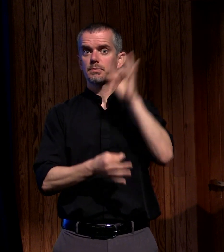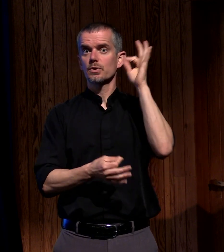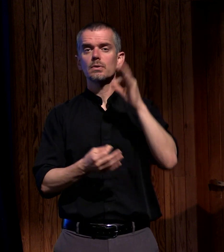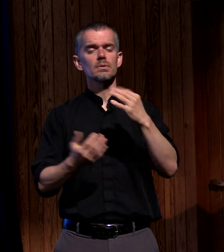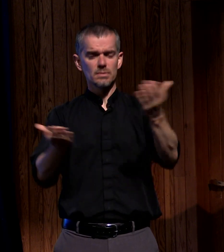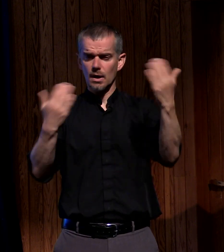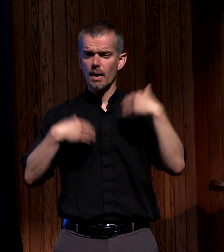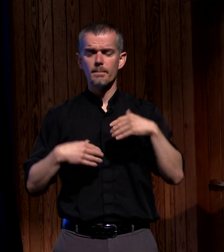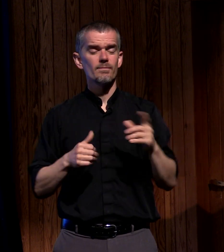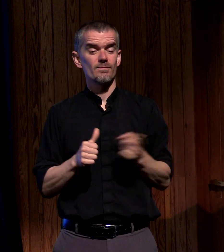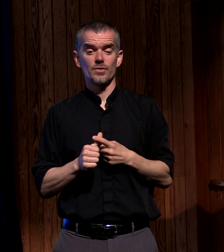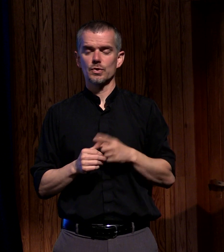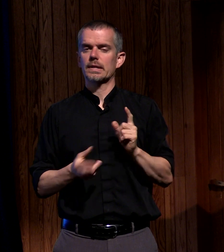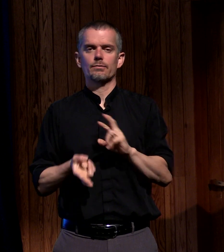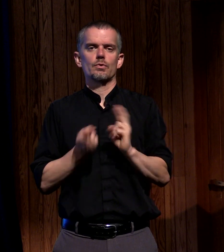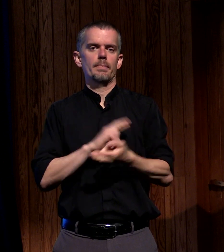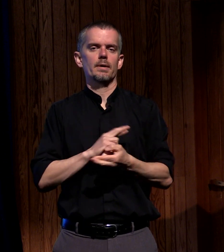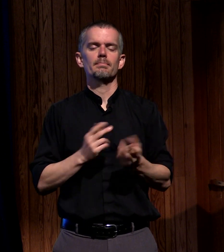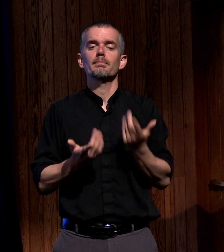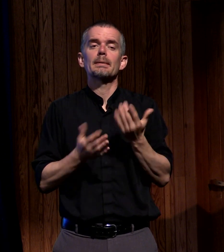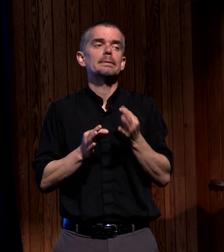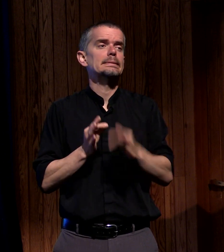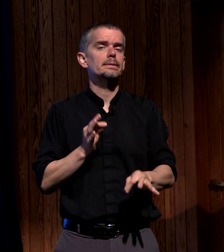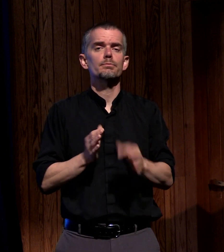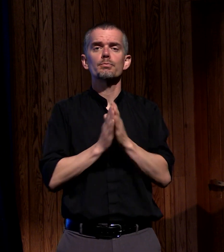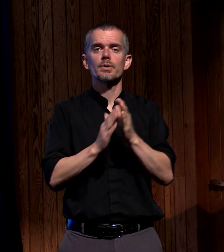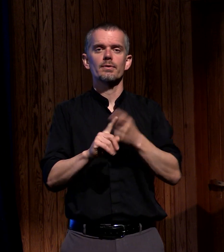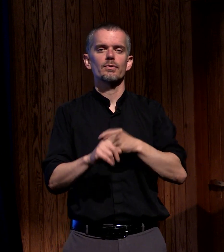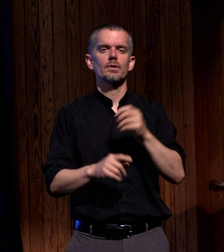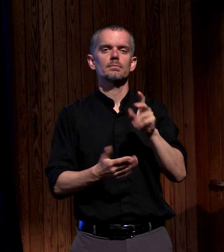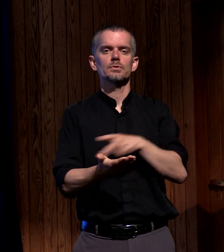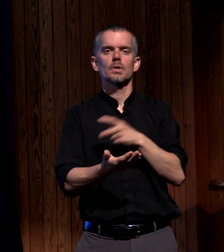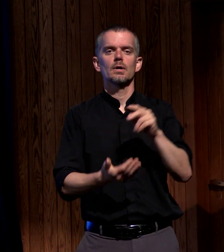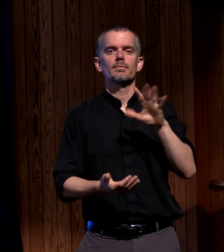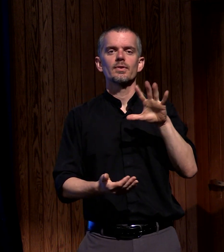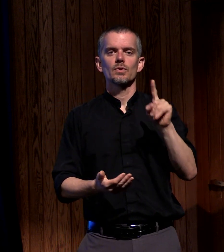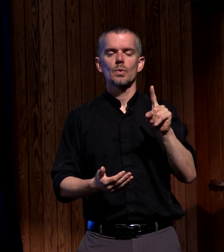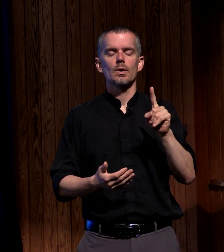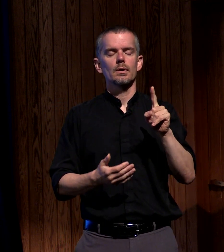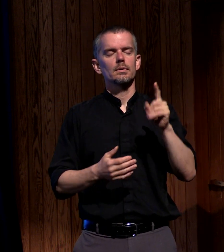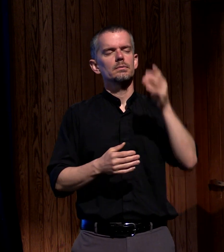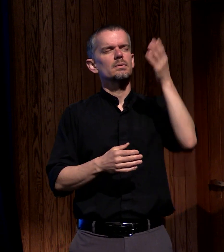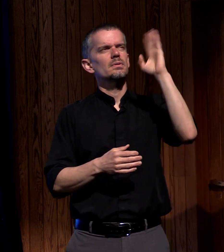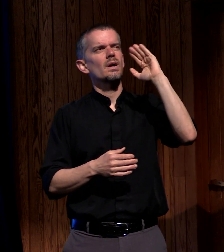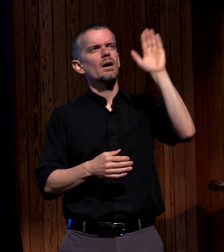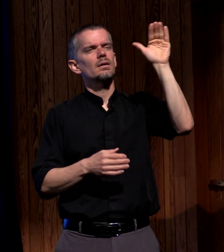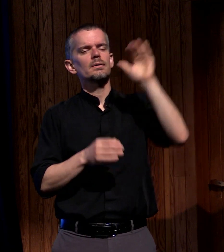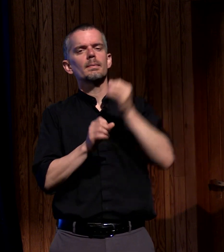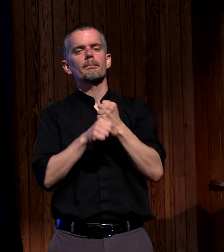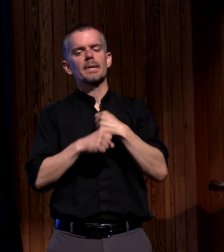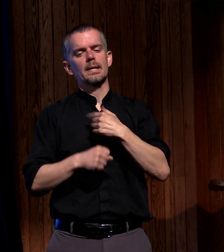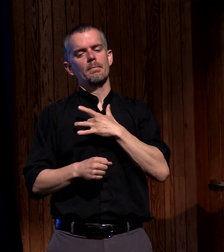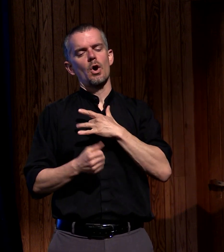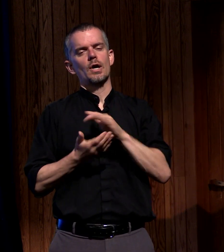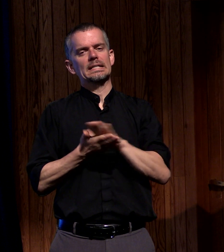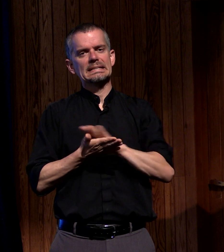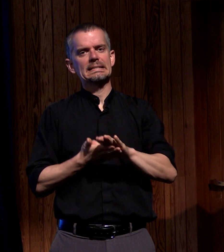maybe it's a simple prayer from Psalm 51 create in me a clean heart oh God and renew a right spirit within me